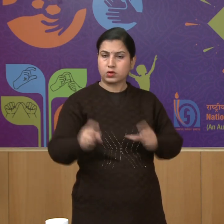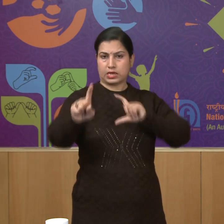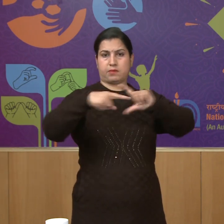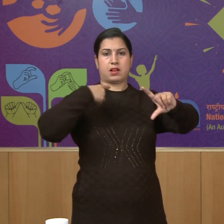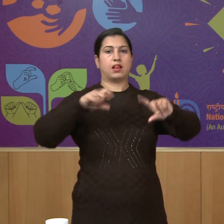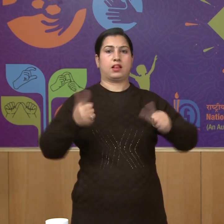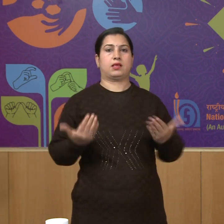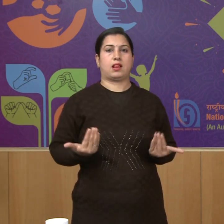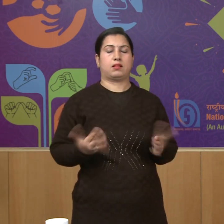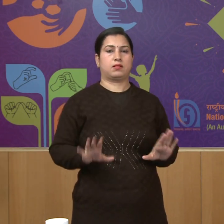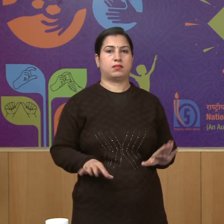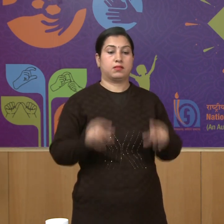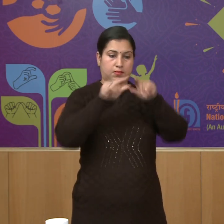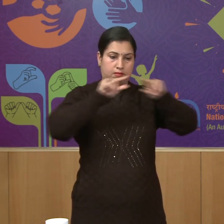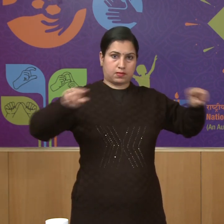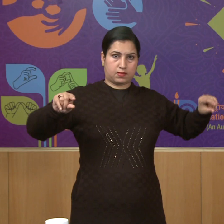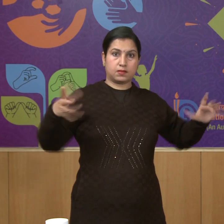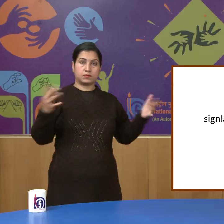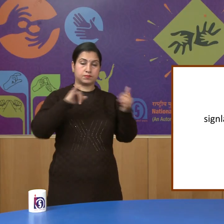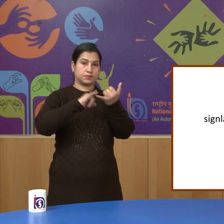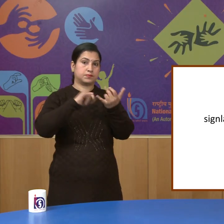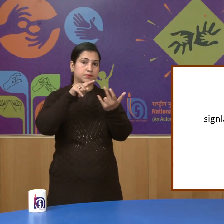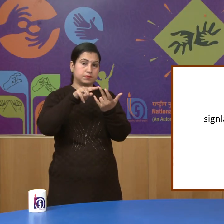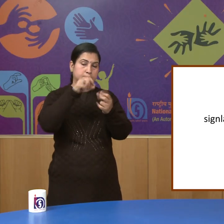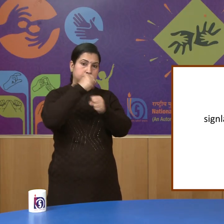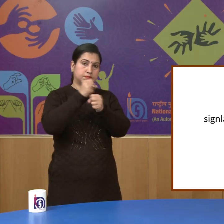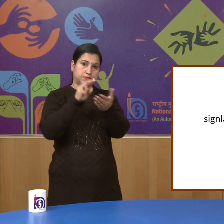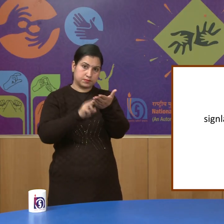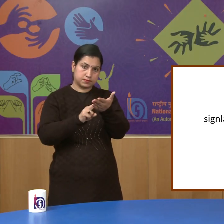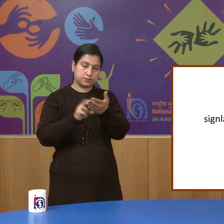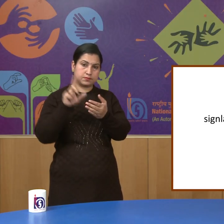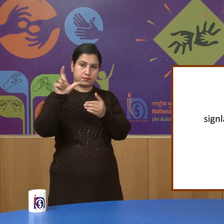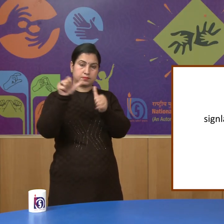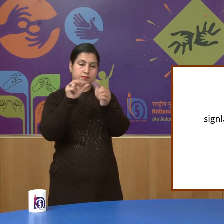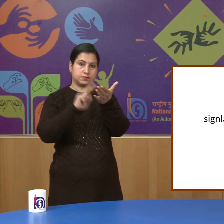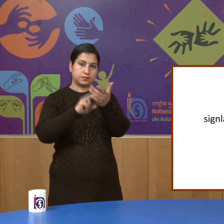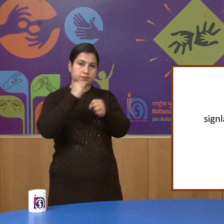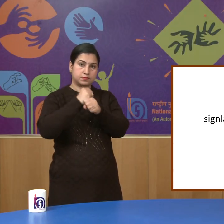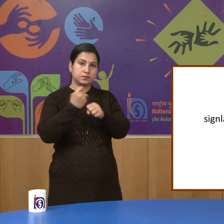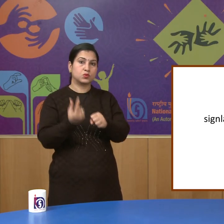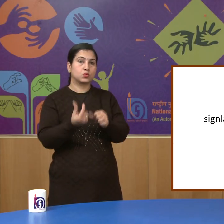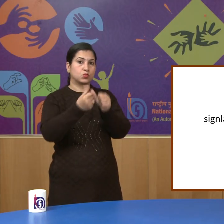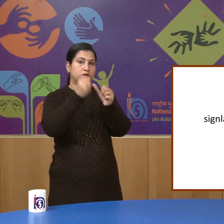email us at sign language at the rate nios.ac.in